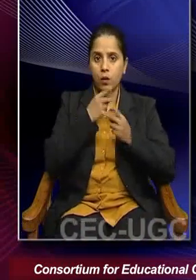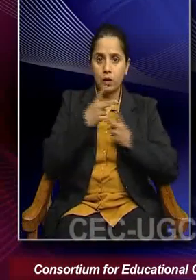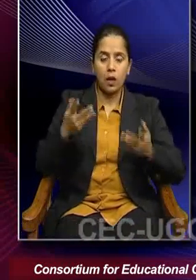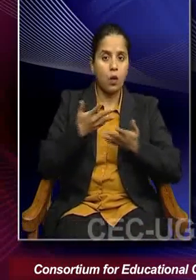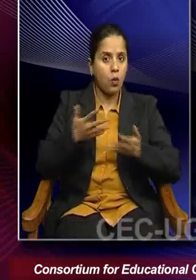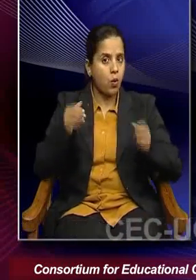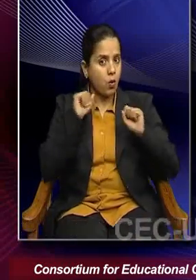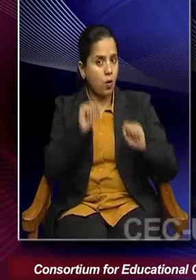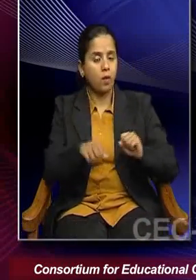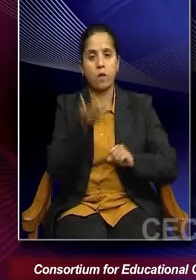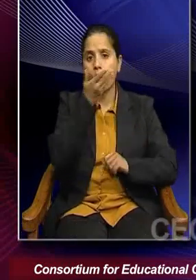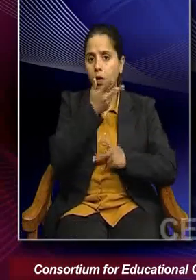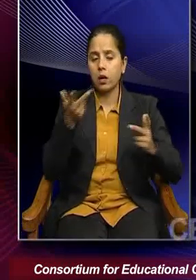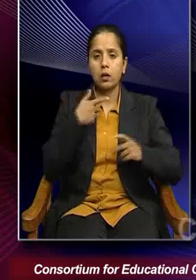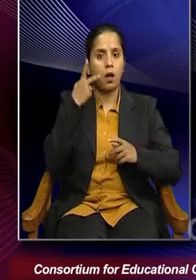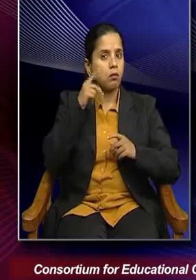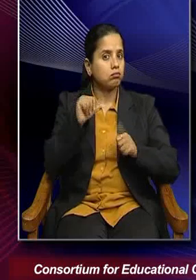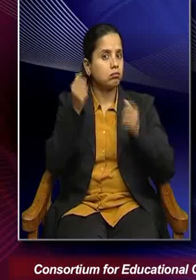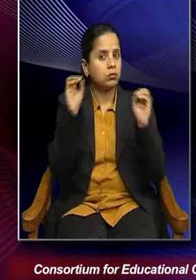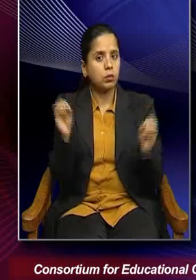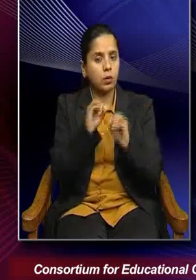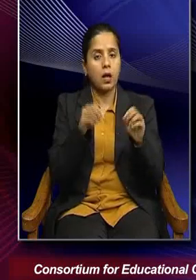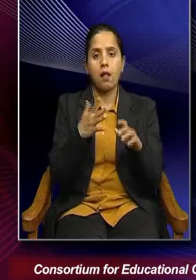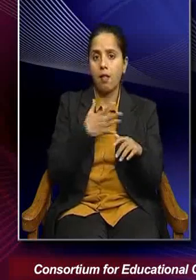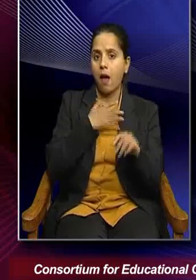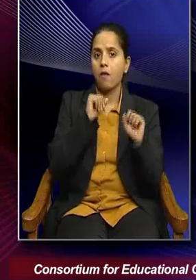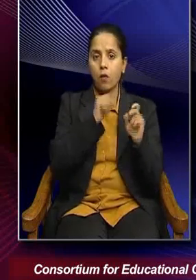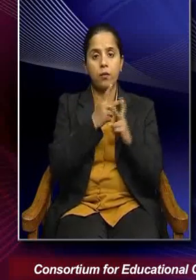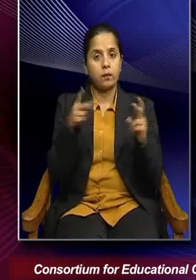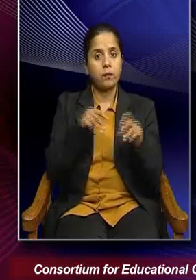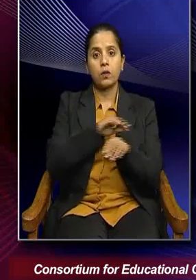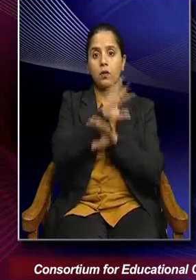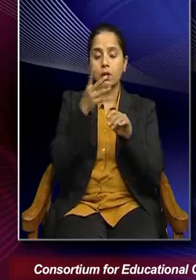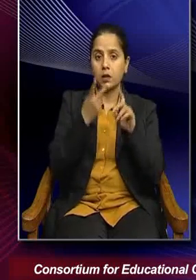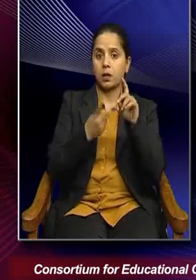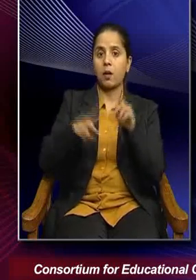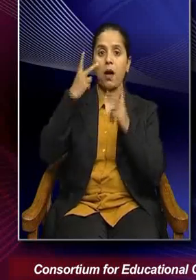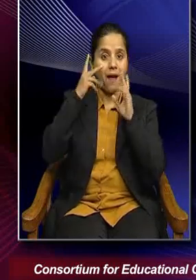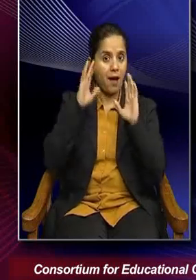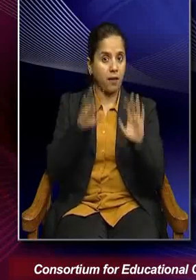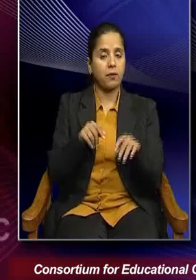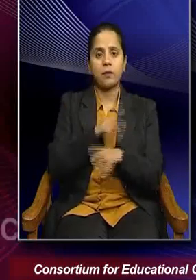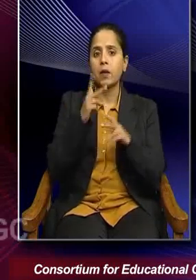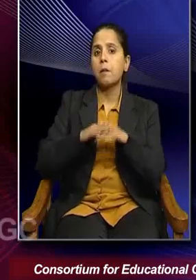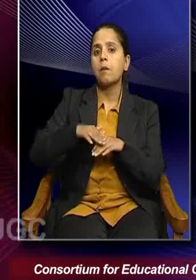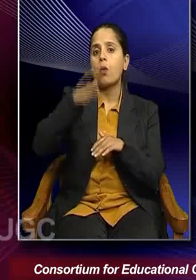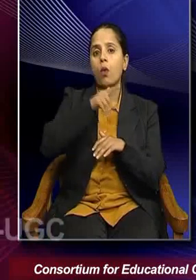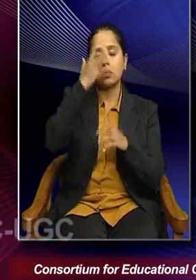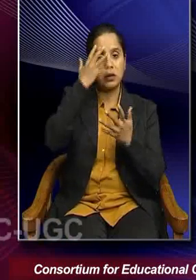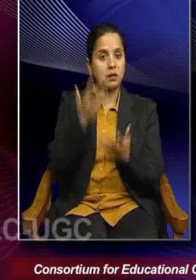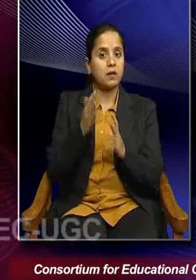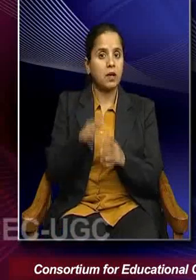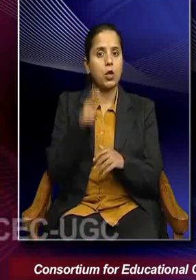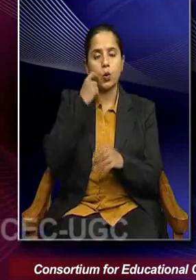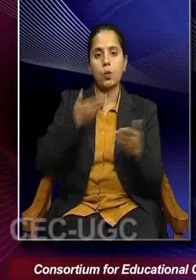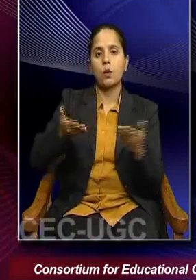existing burden of water insecurity, livelihood insecurity. So, when these are multiplying, then there is a huge stress on human